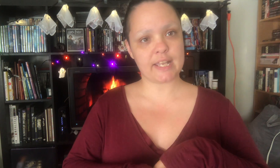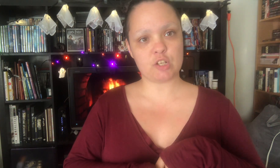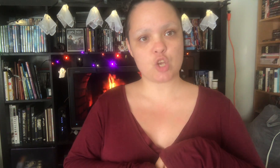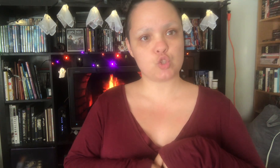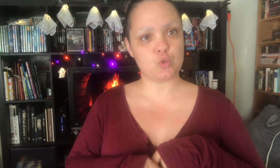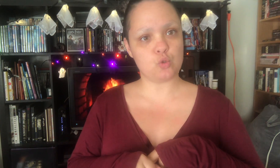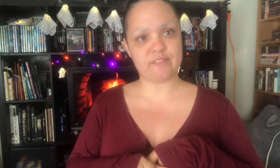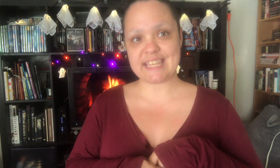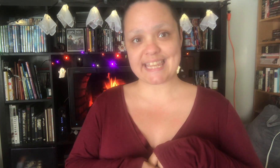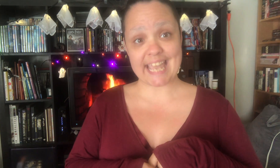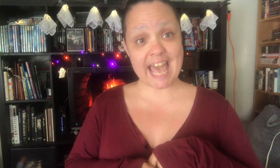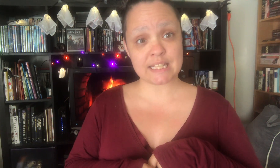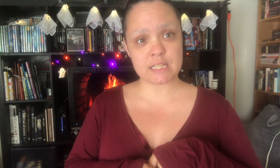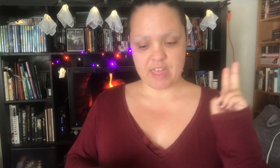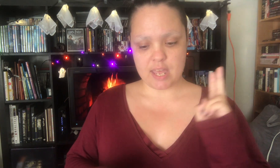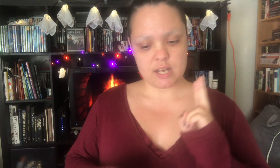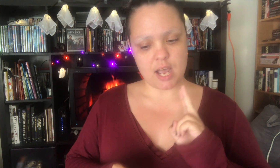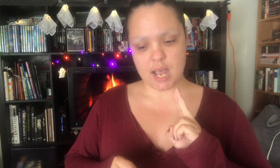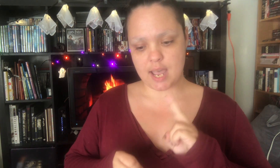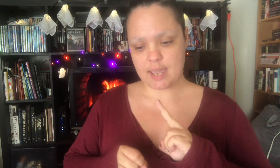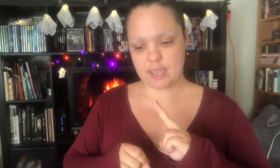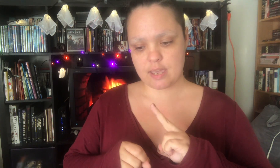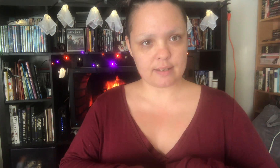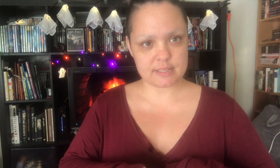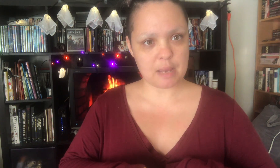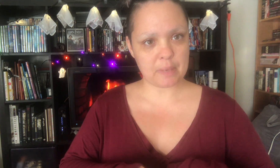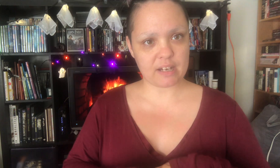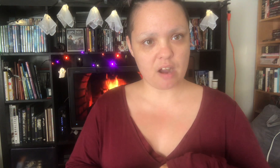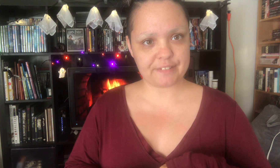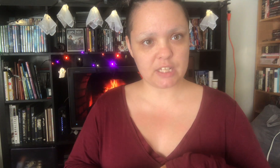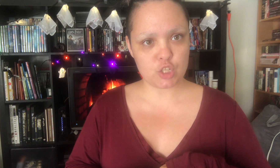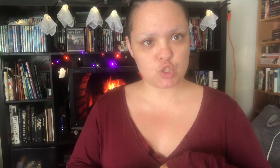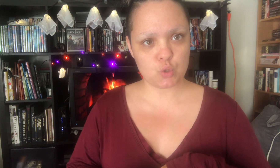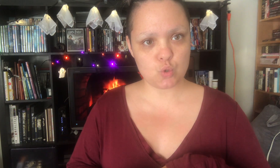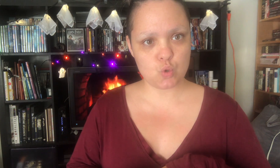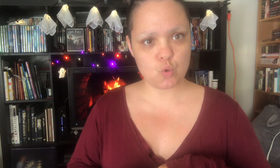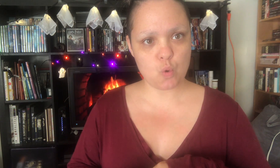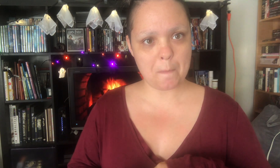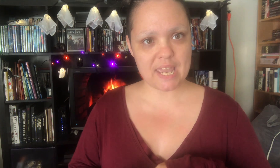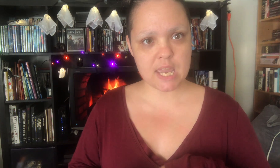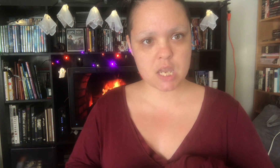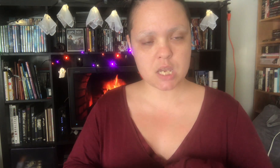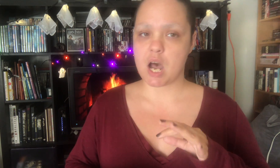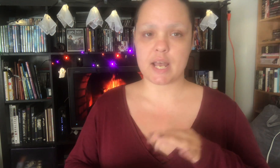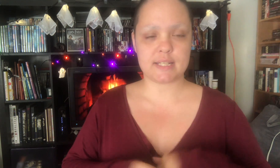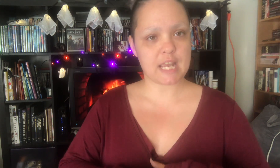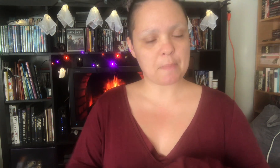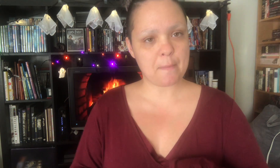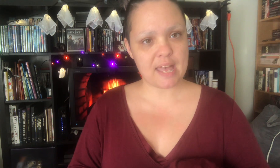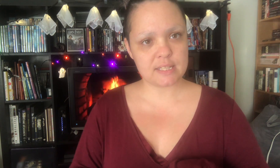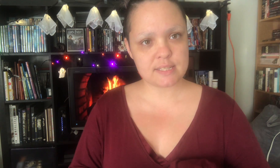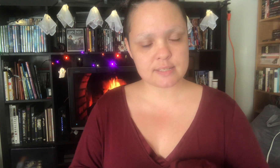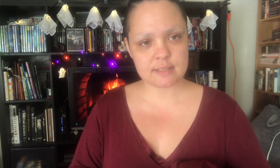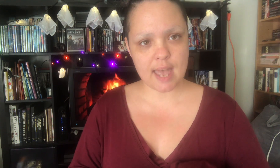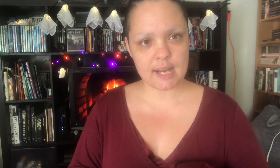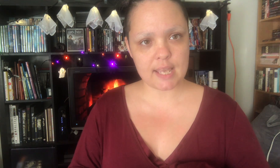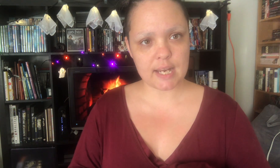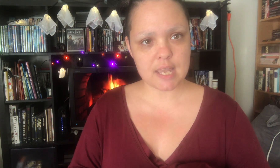to feed the cat. Then I set my coffee to make. I take my meds at 8 a